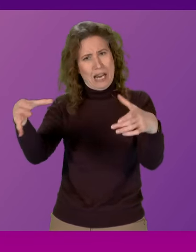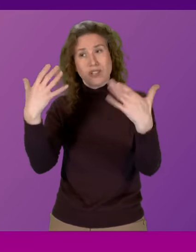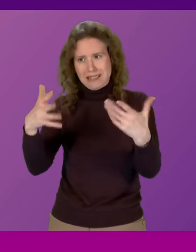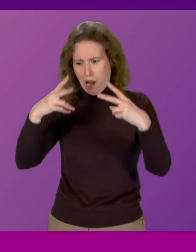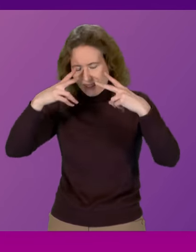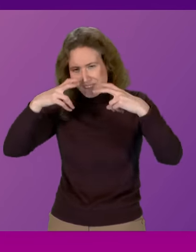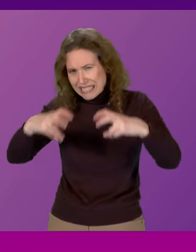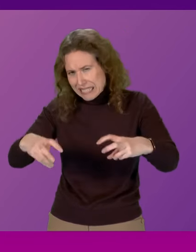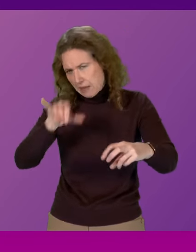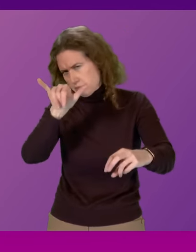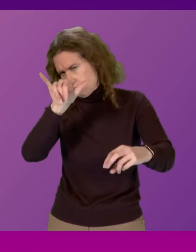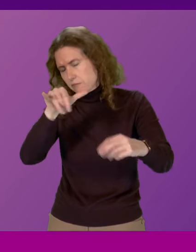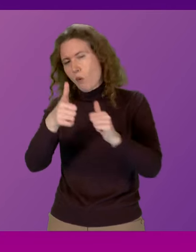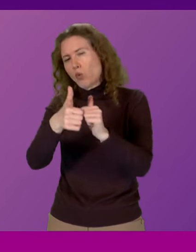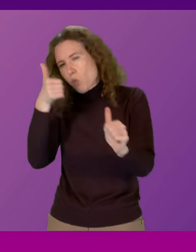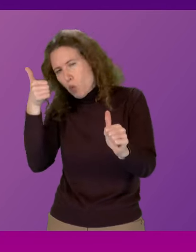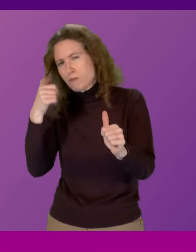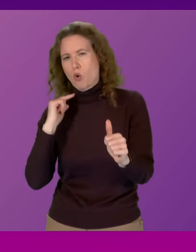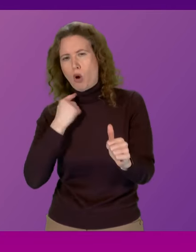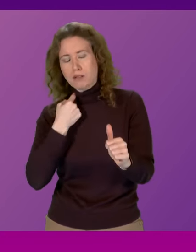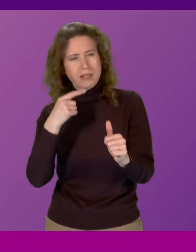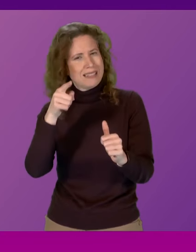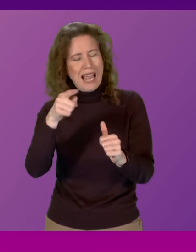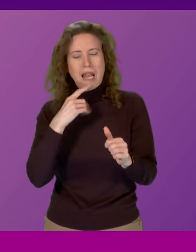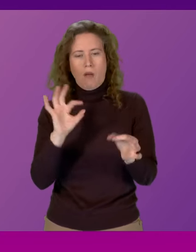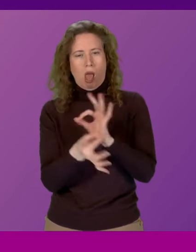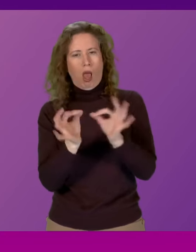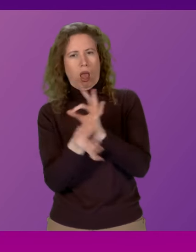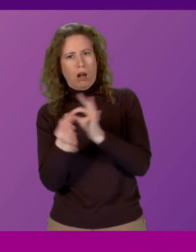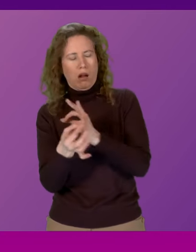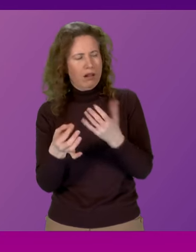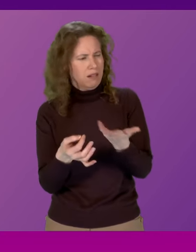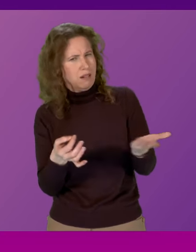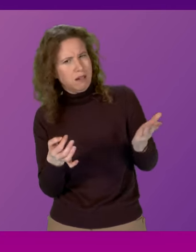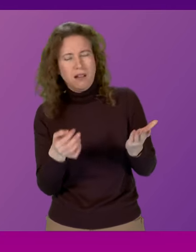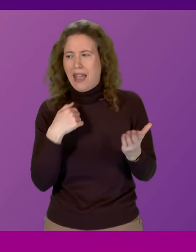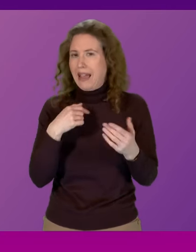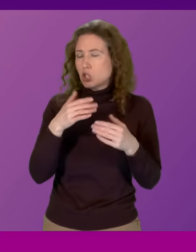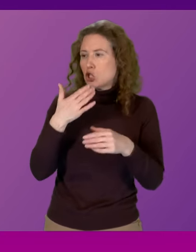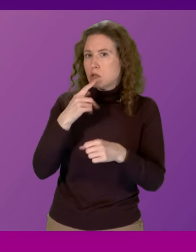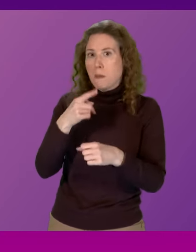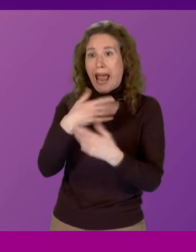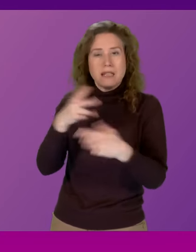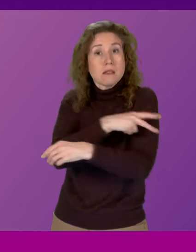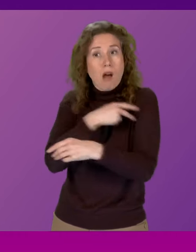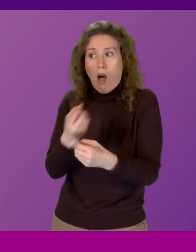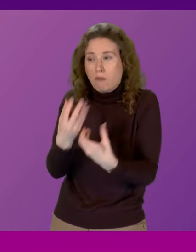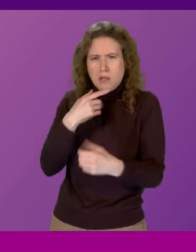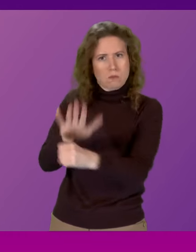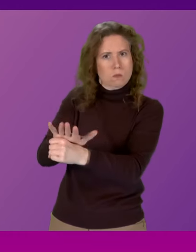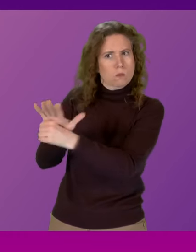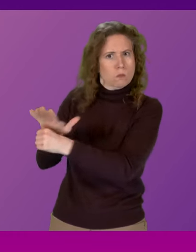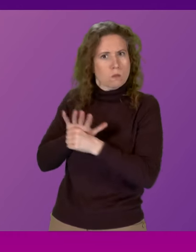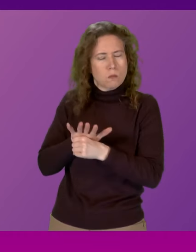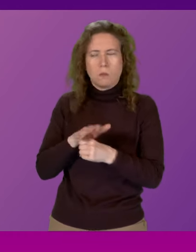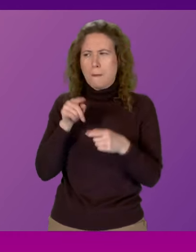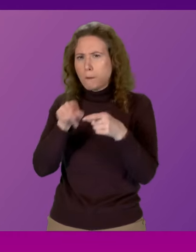investigated for corporate homicide, that has gaslit grieving families, shut down and bullied NHS staff, and called into question